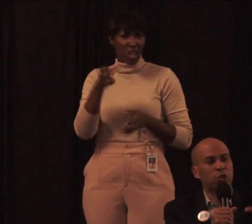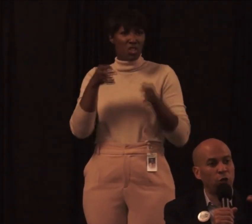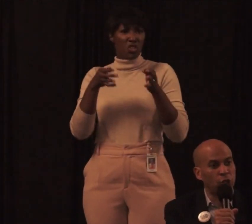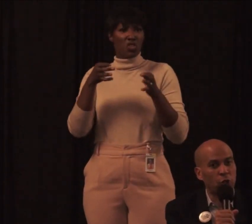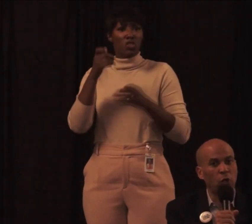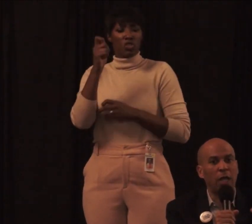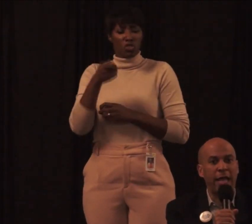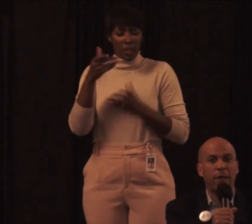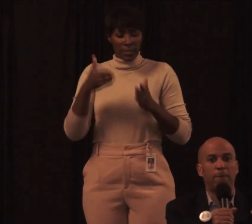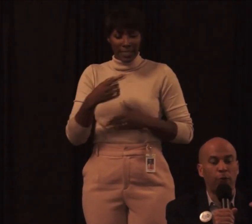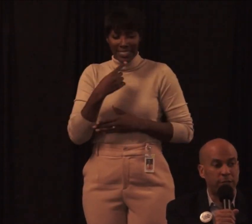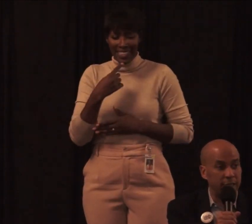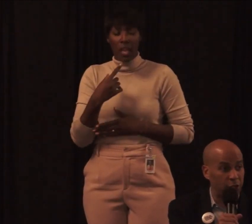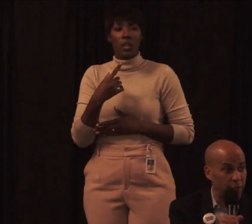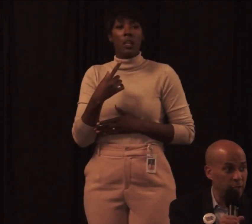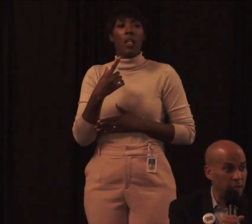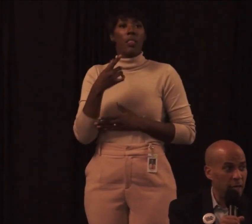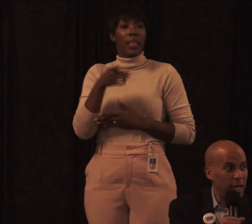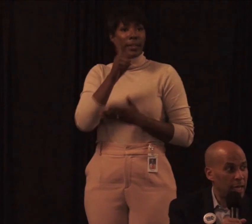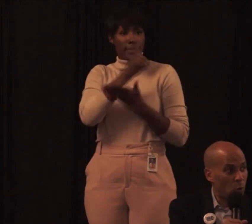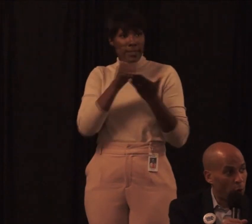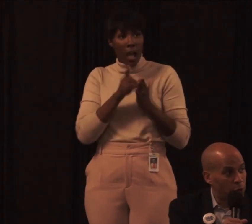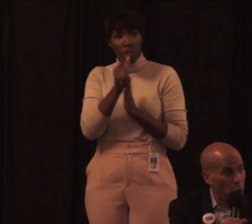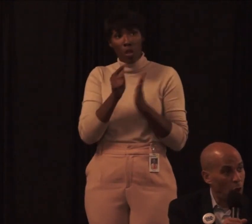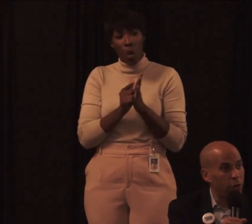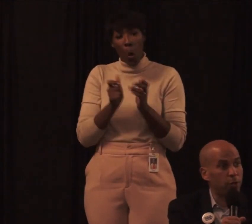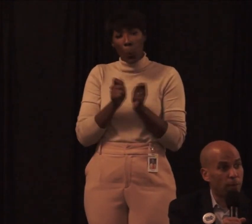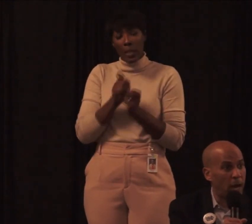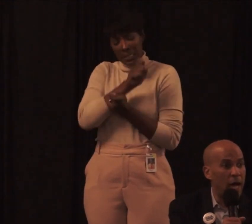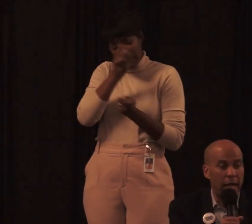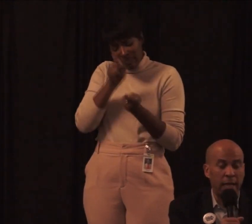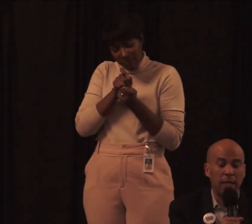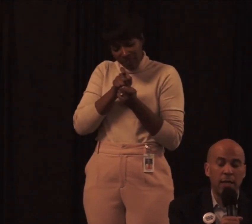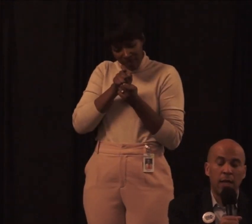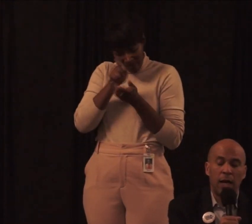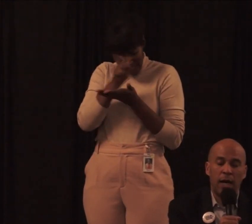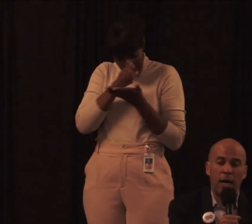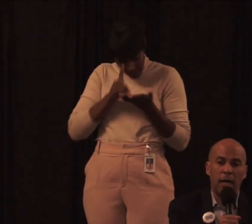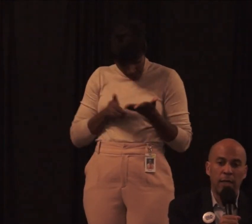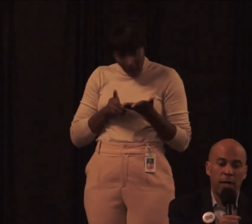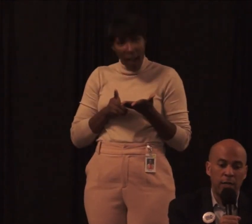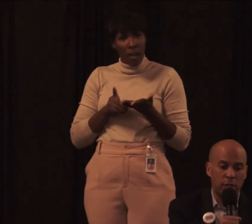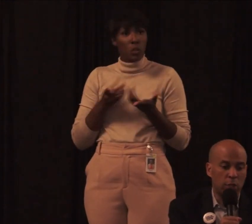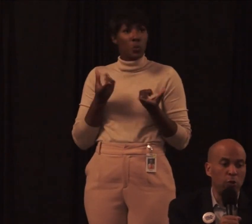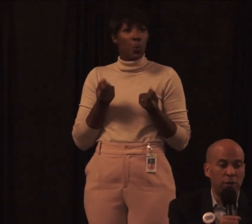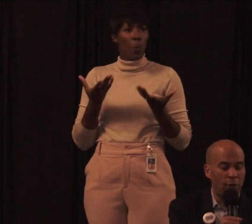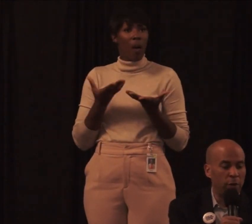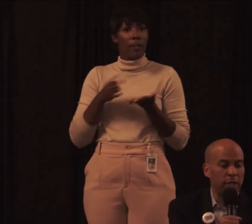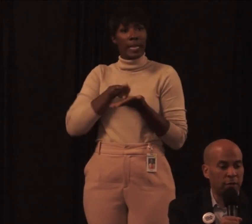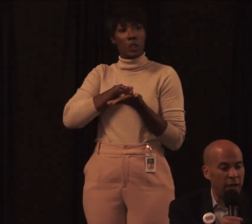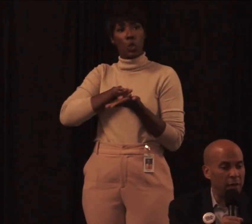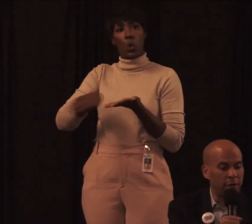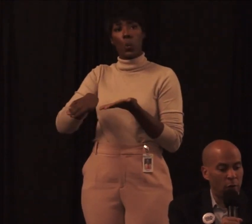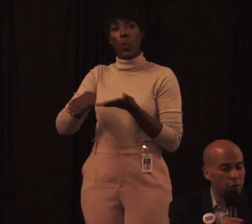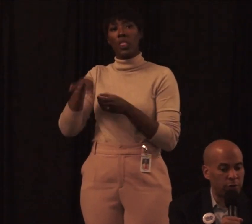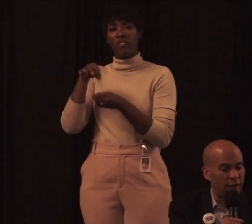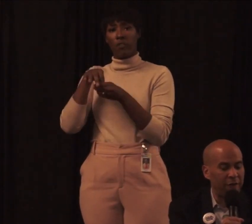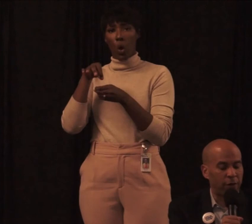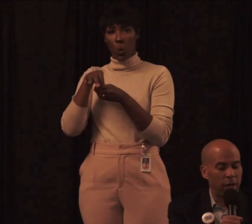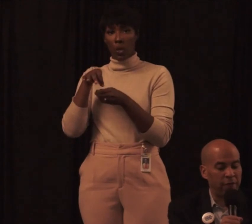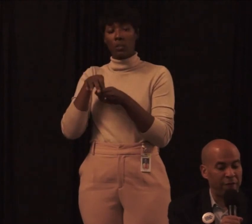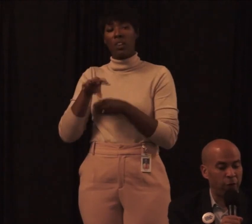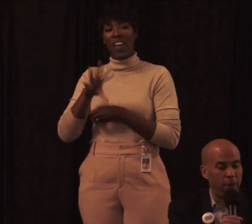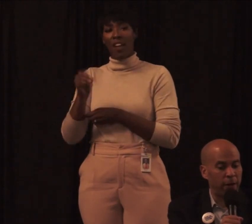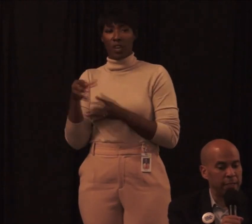law with surgical-like precision in order to undermine and exclude the voters